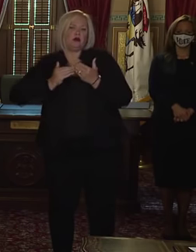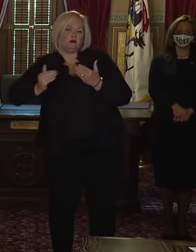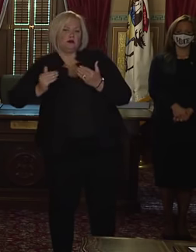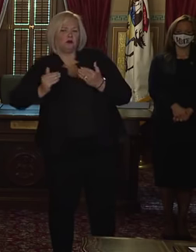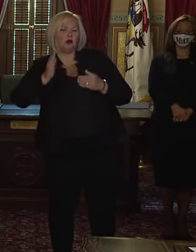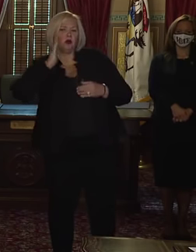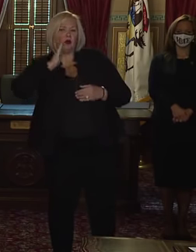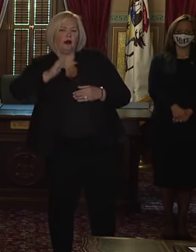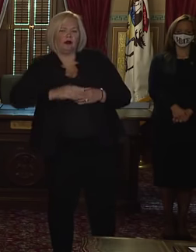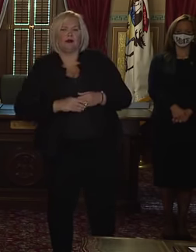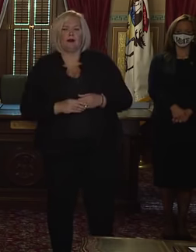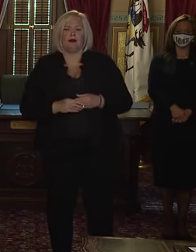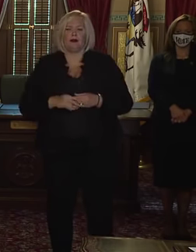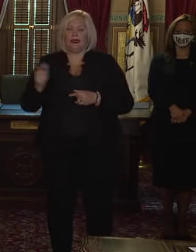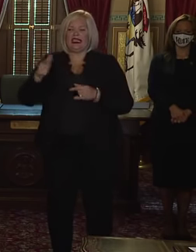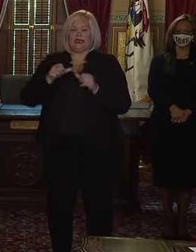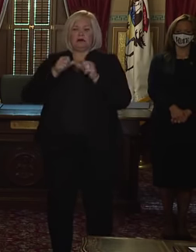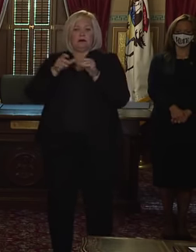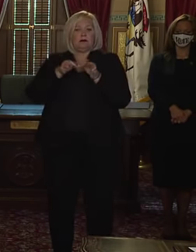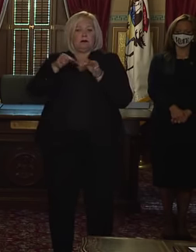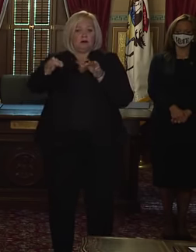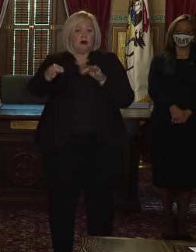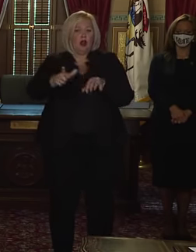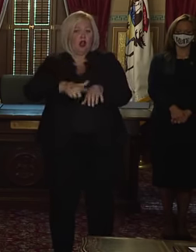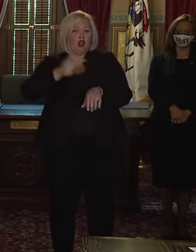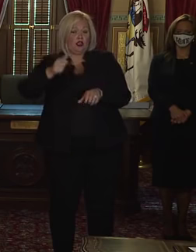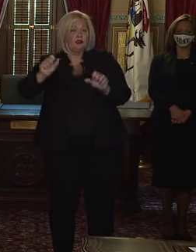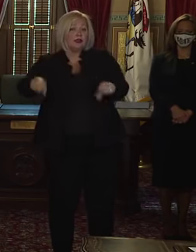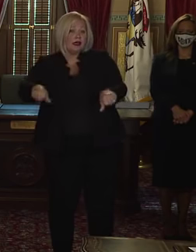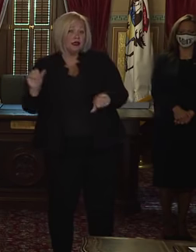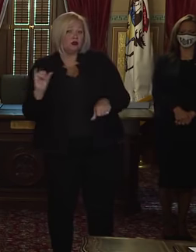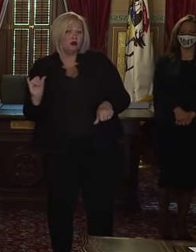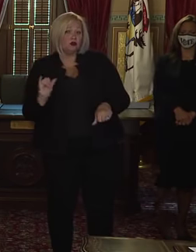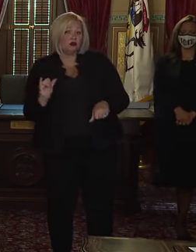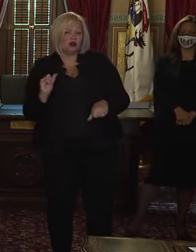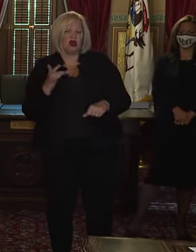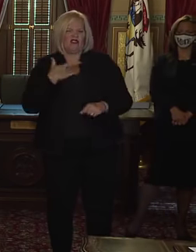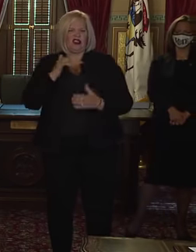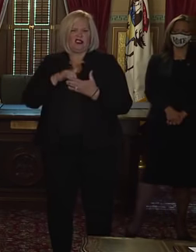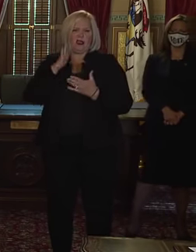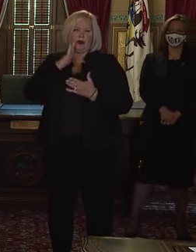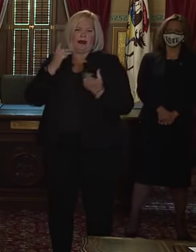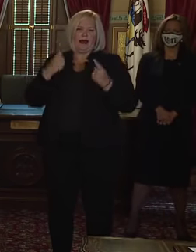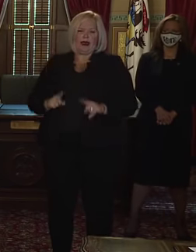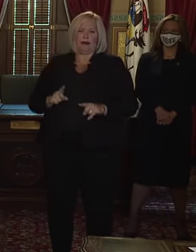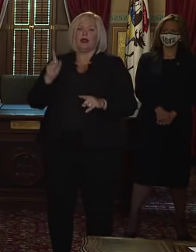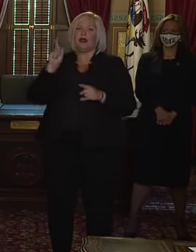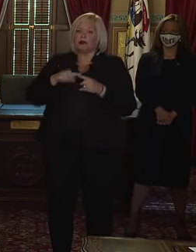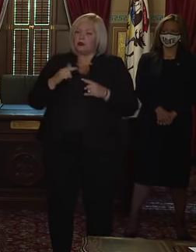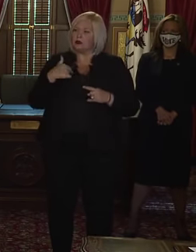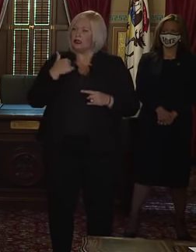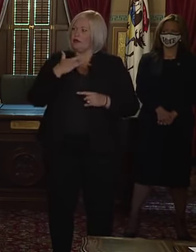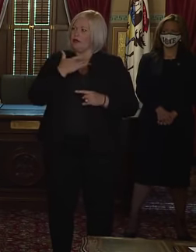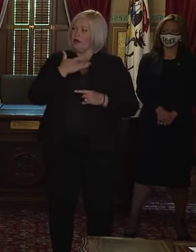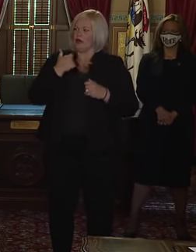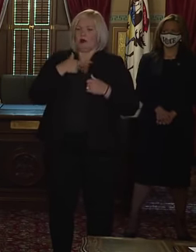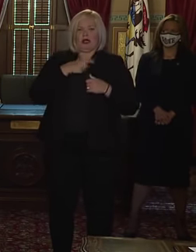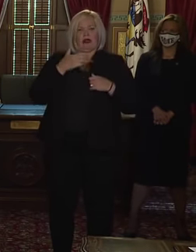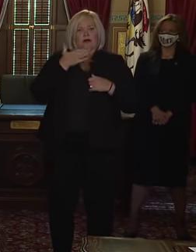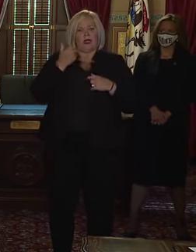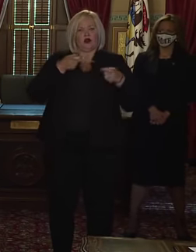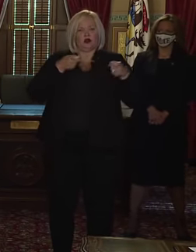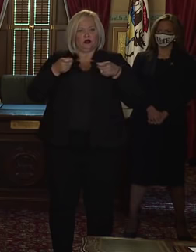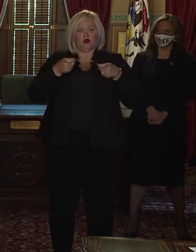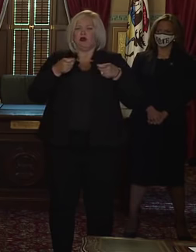He can extend those, and I fully anticipate until we have some comfort that we've gotten our arms around this disease that